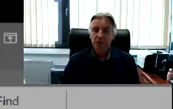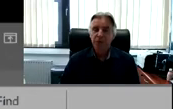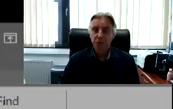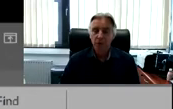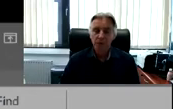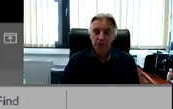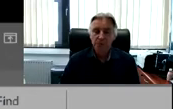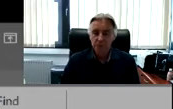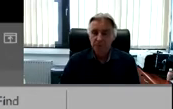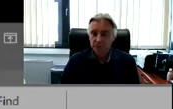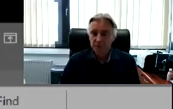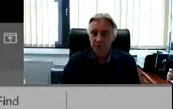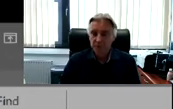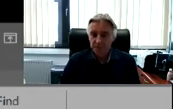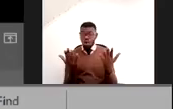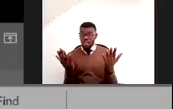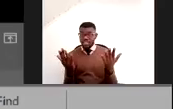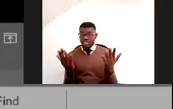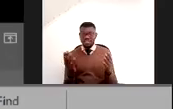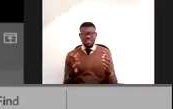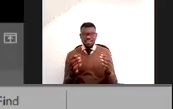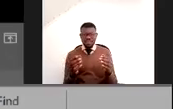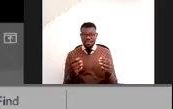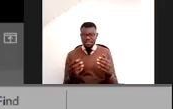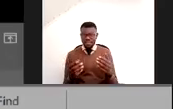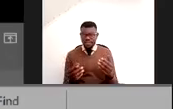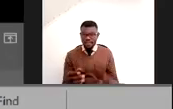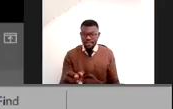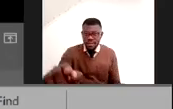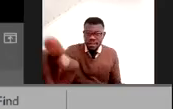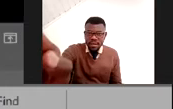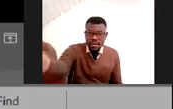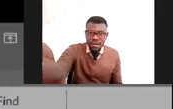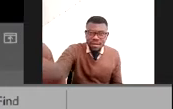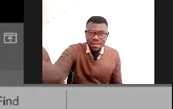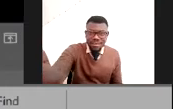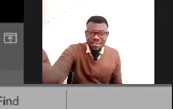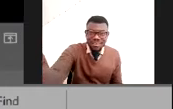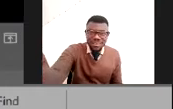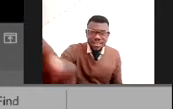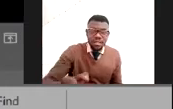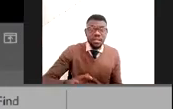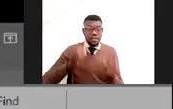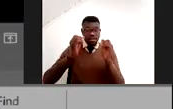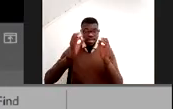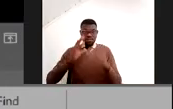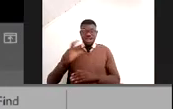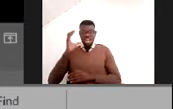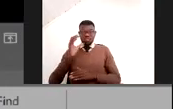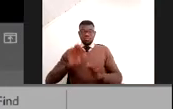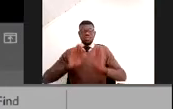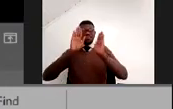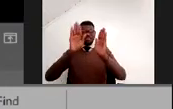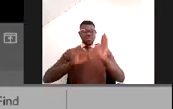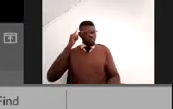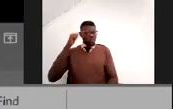if you are not important for your customer and if the customer is not important for me, then you